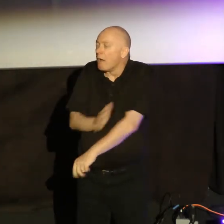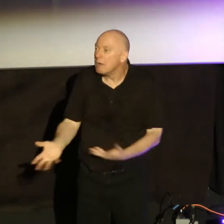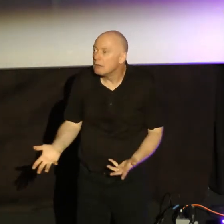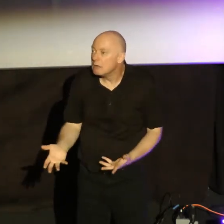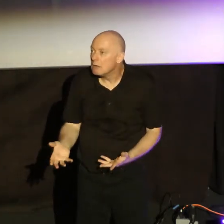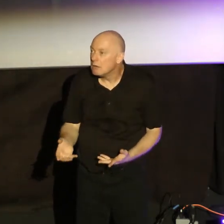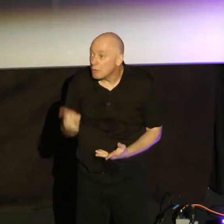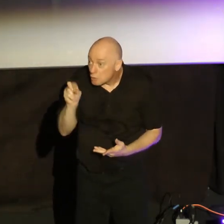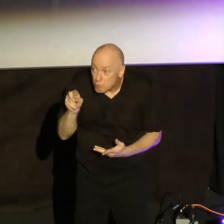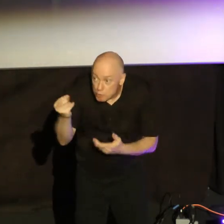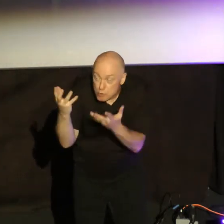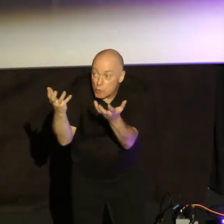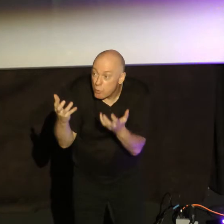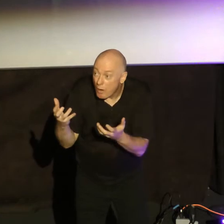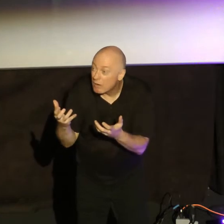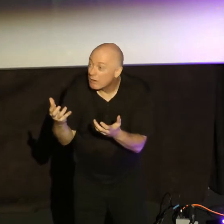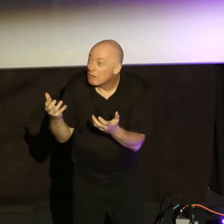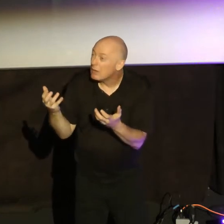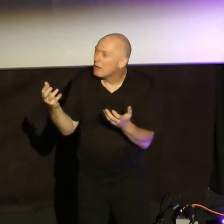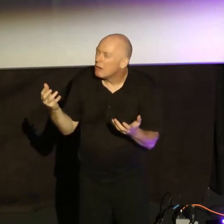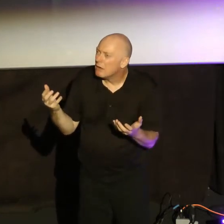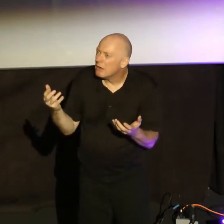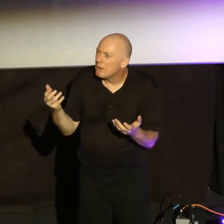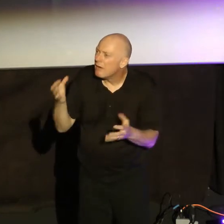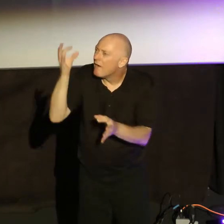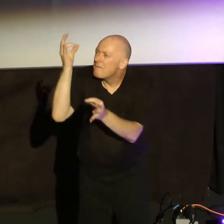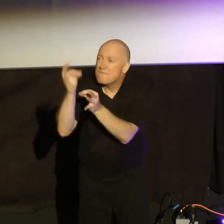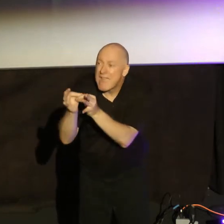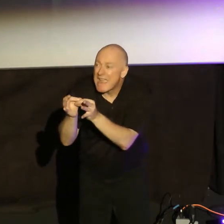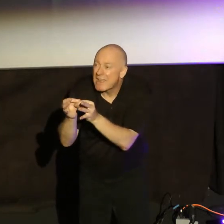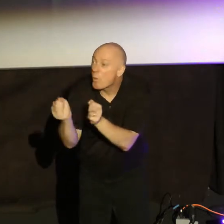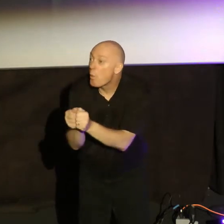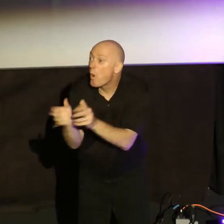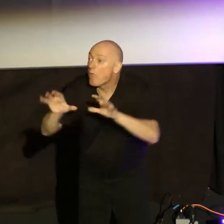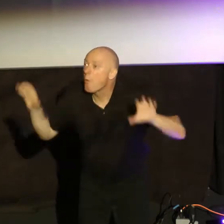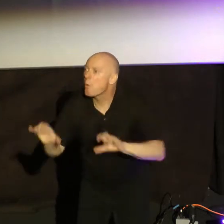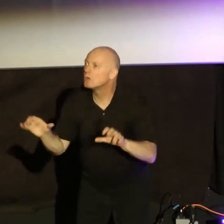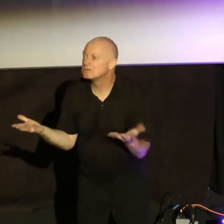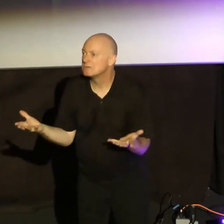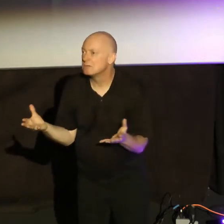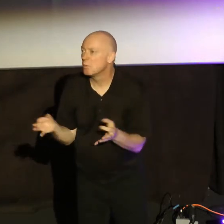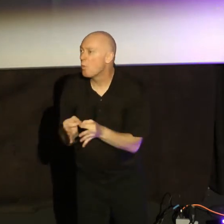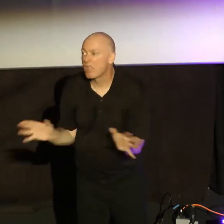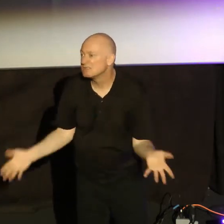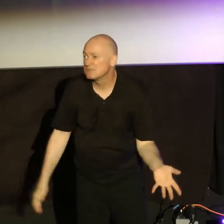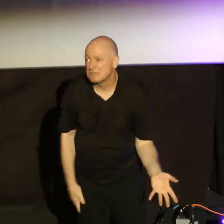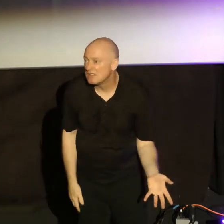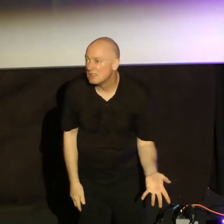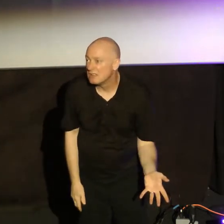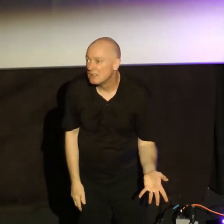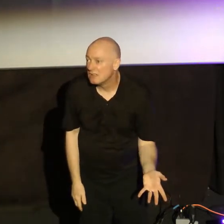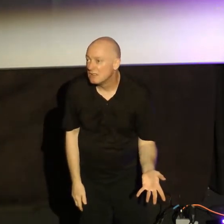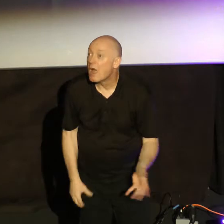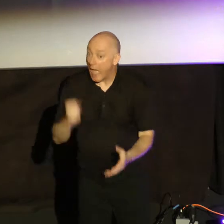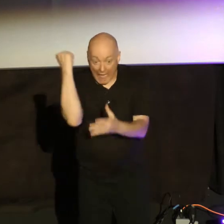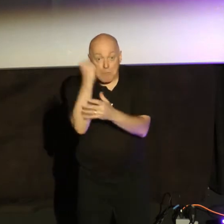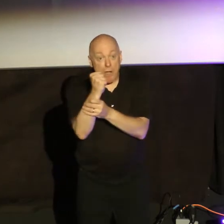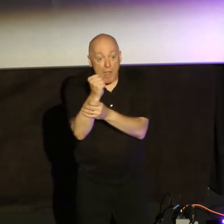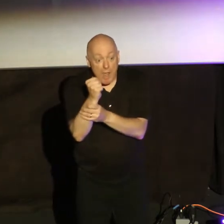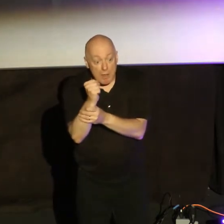want to be shown, you foolish person, that faith apart from works is useless? Was not Abraham, our father, justified by